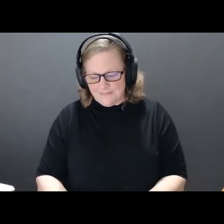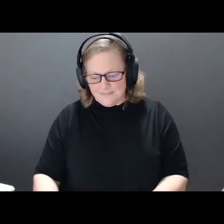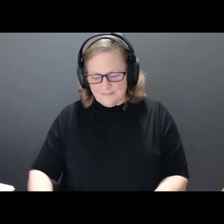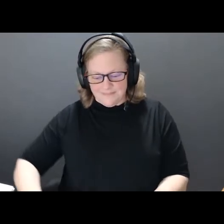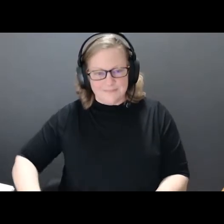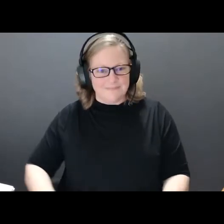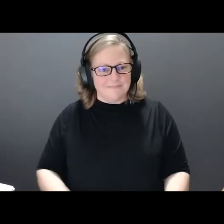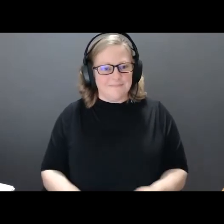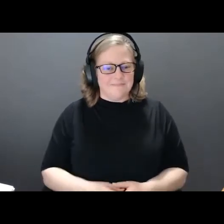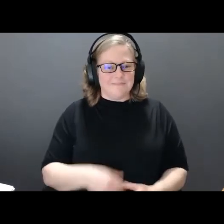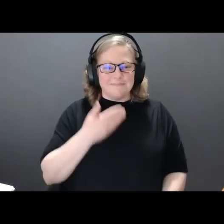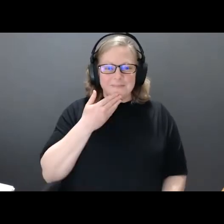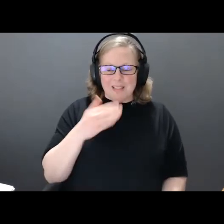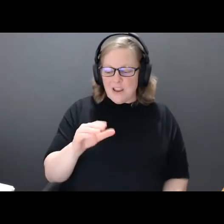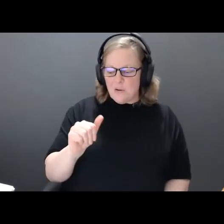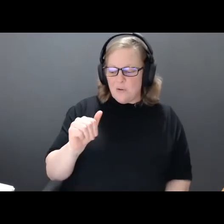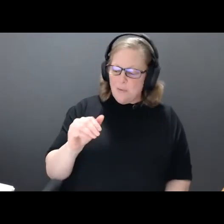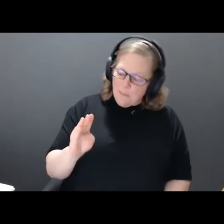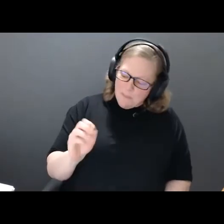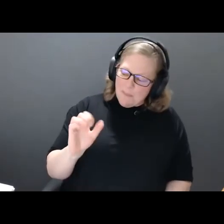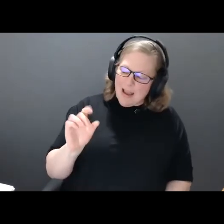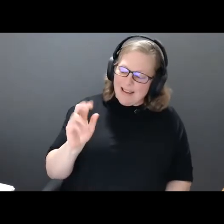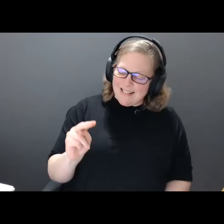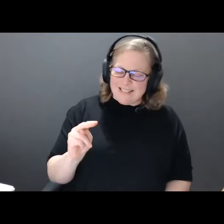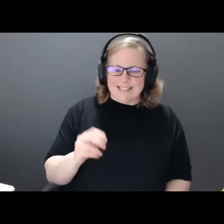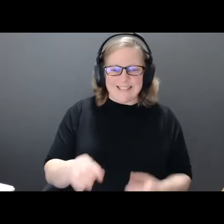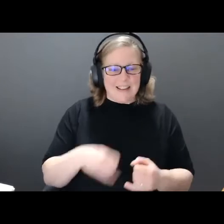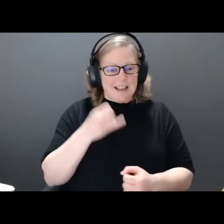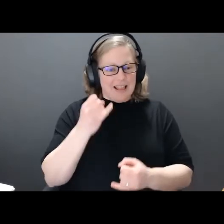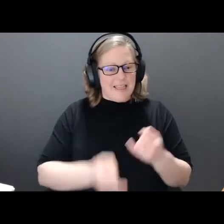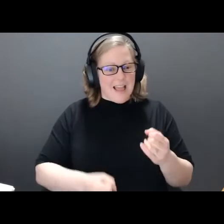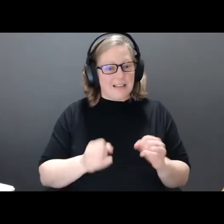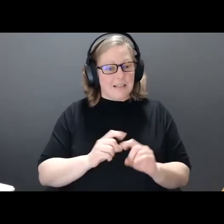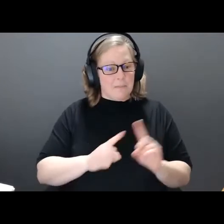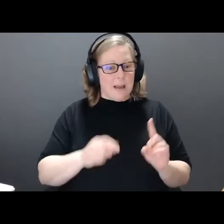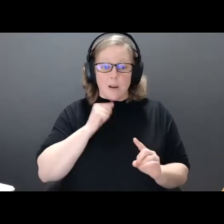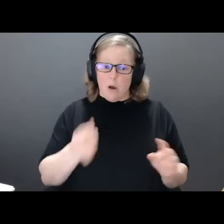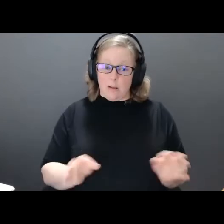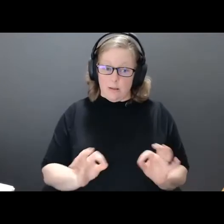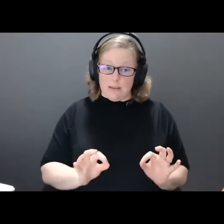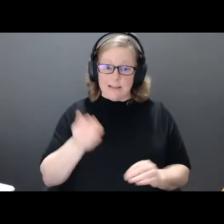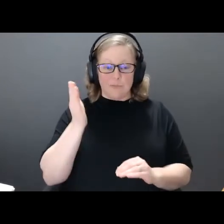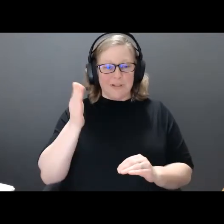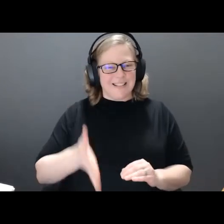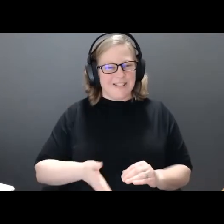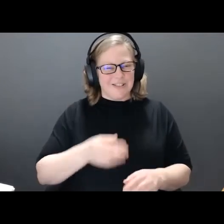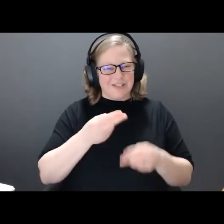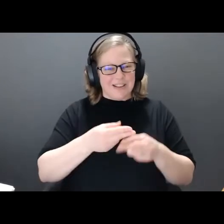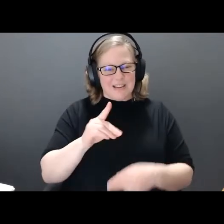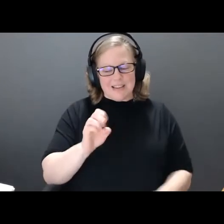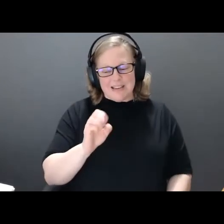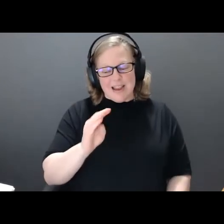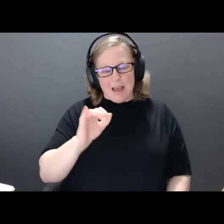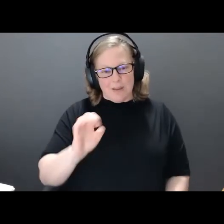Thank you, Beden. And our last but not least presenter is Debbie Patterson, and